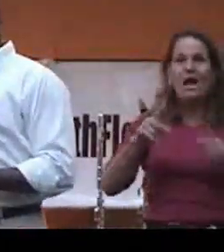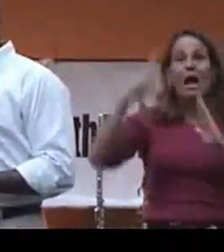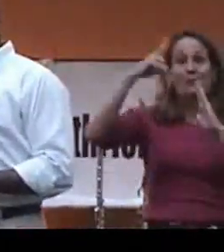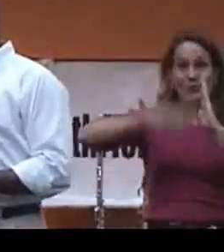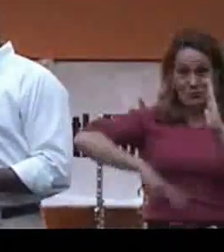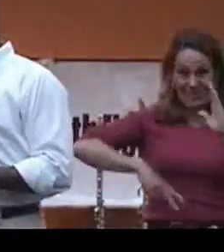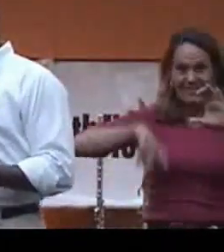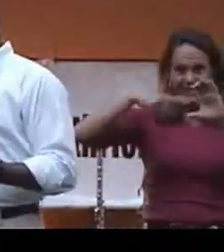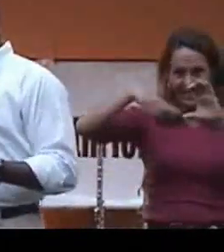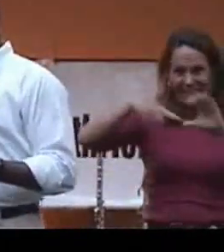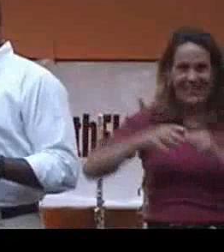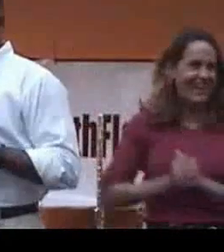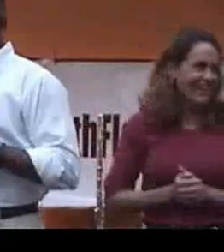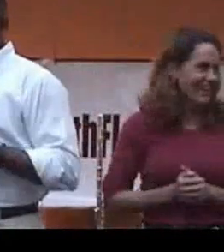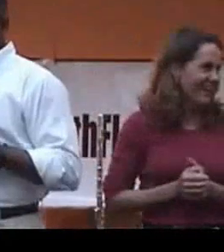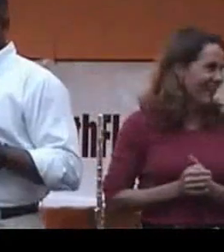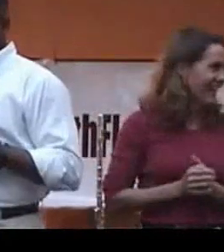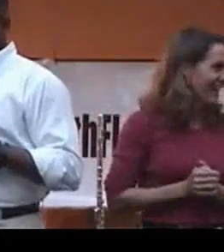his message.